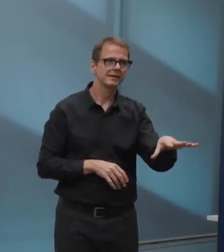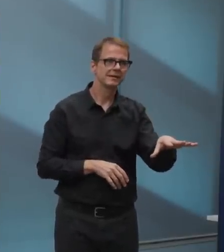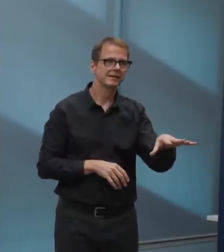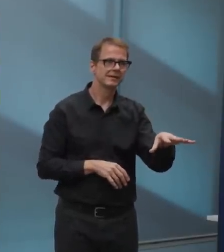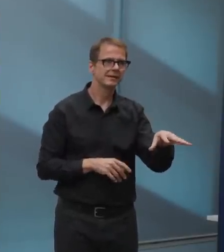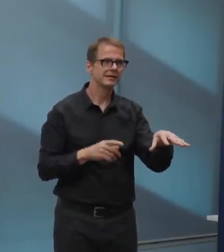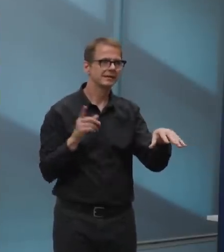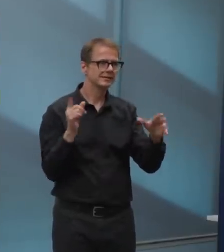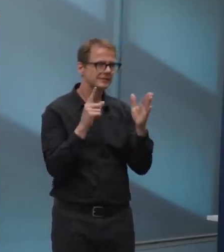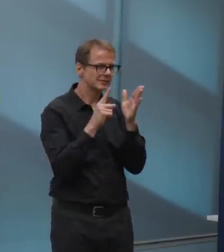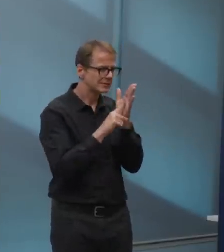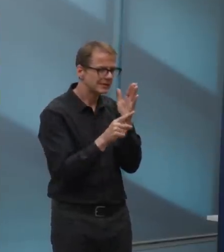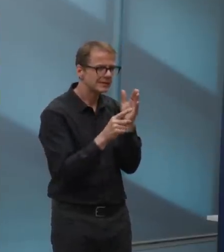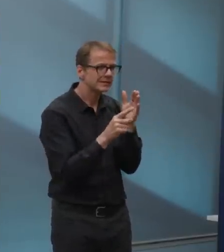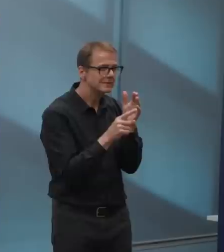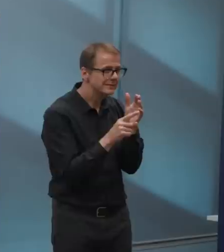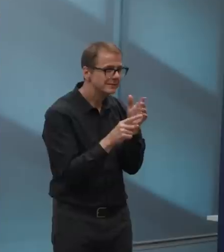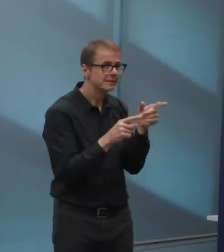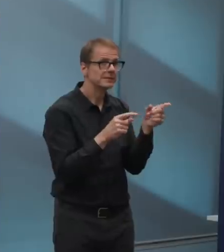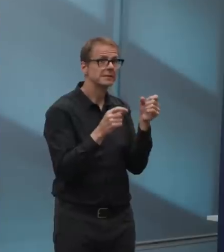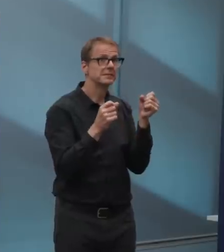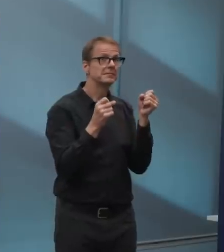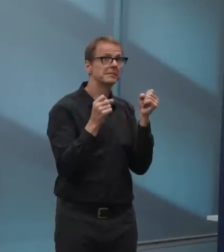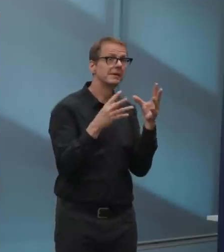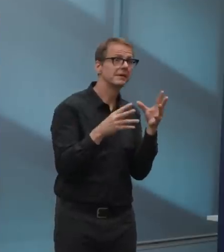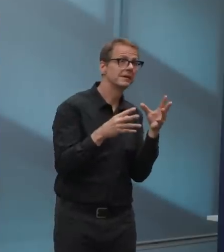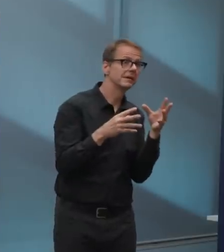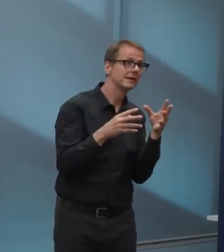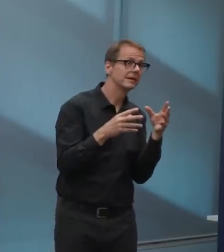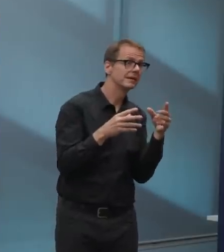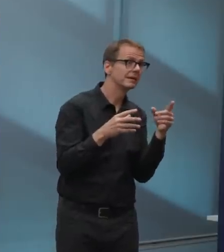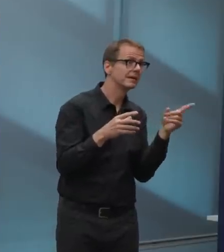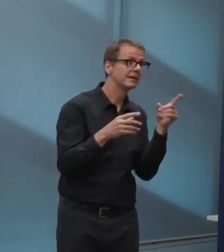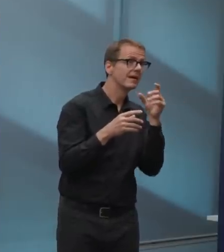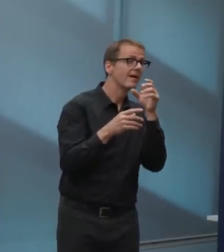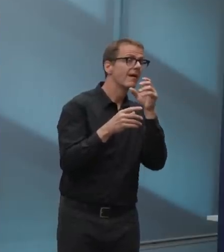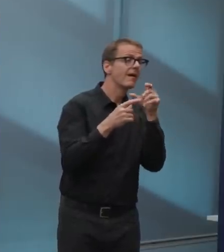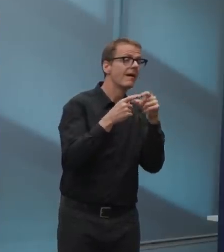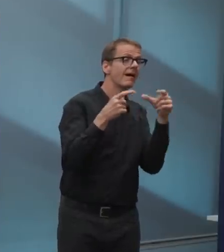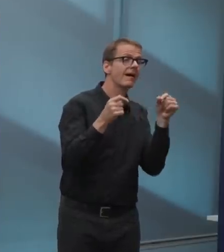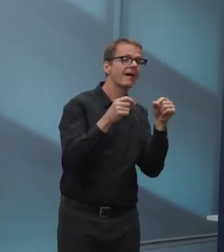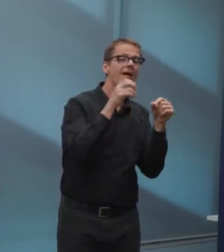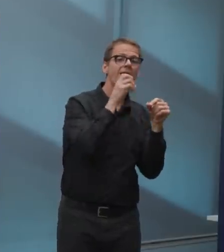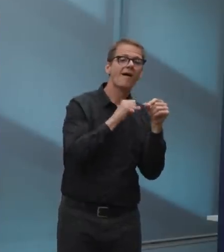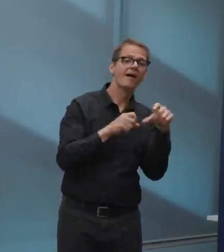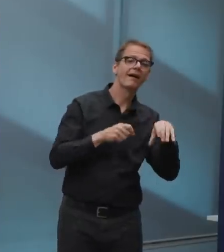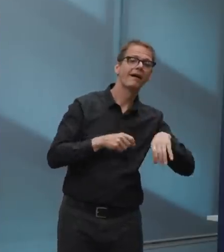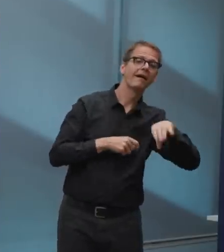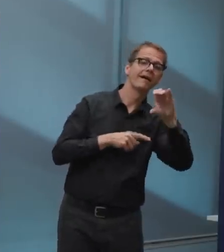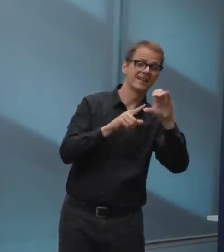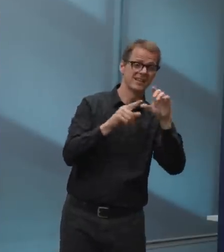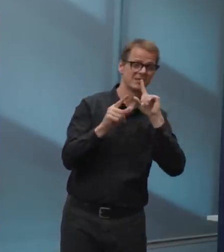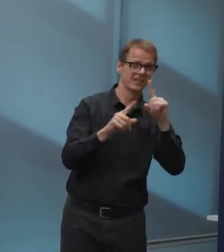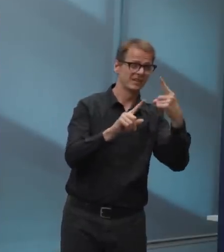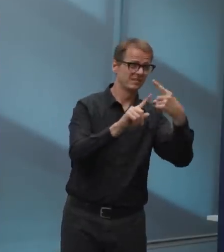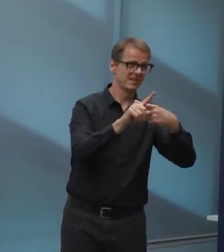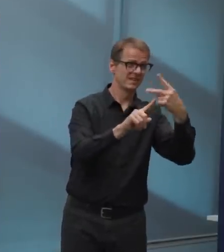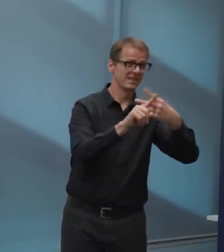$15 million a month too, and it's essentially an honor system. there, uh, unless you've got